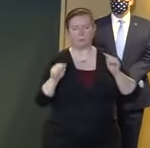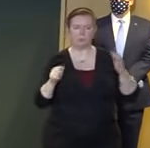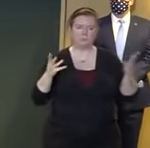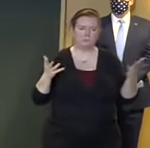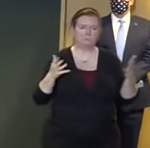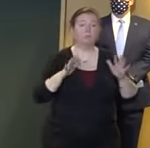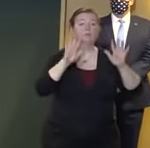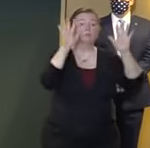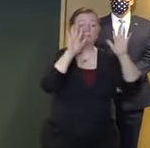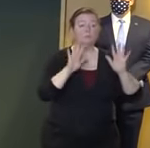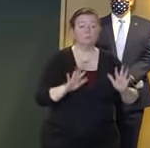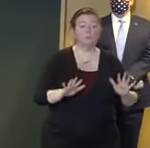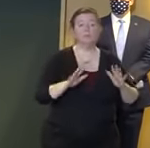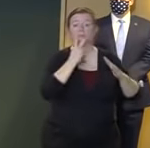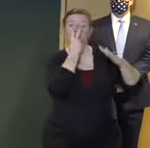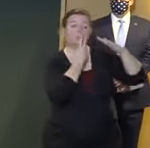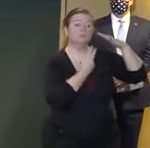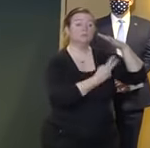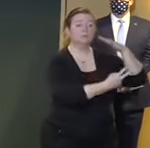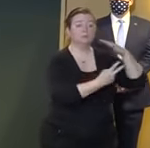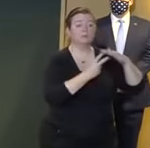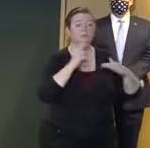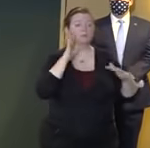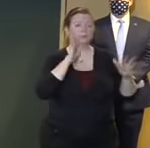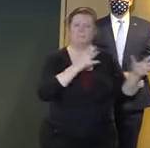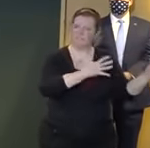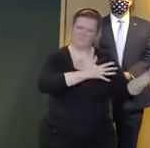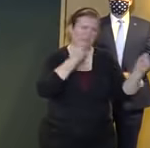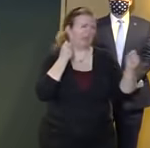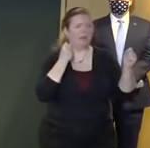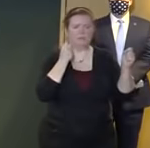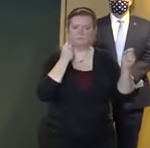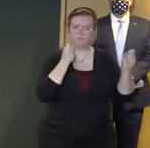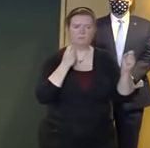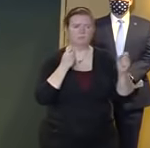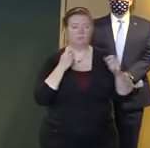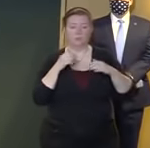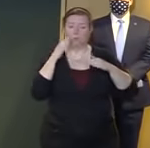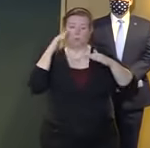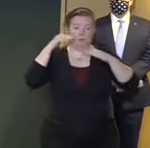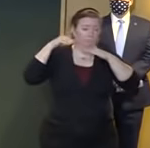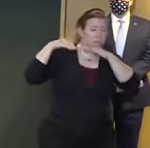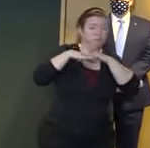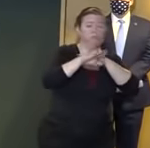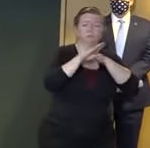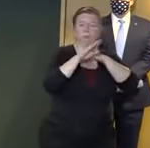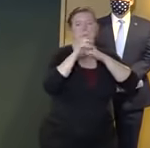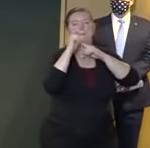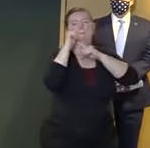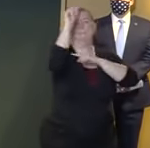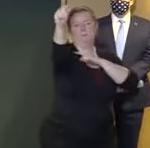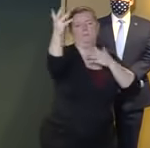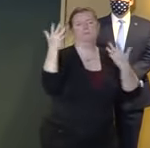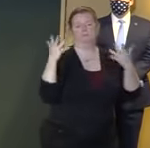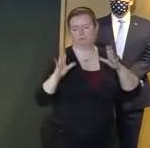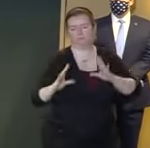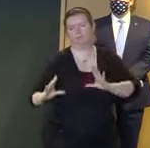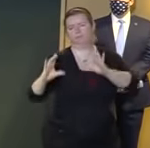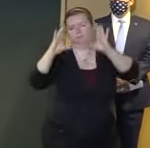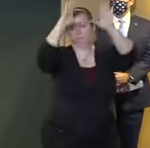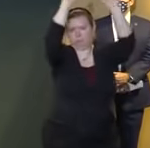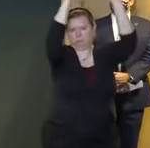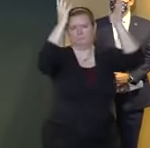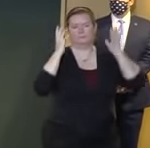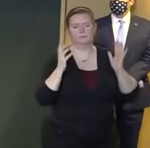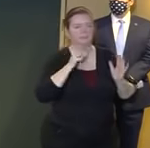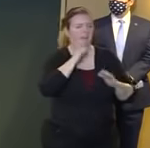moving system and should be well on its way out of our neighborhood by later tonight and into tomorrow and the coming days